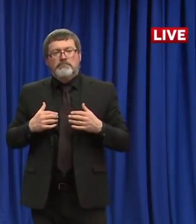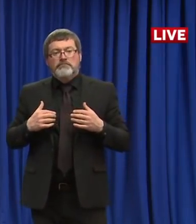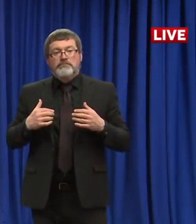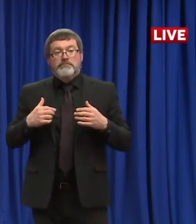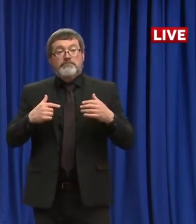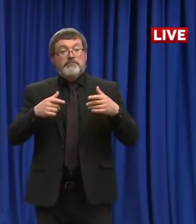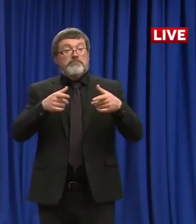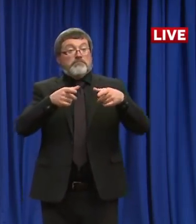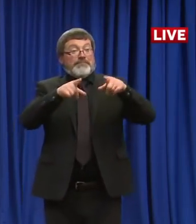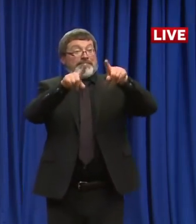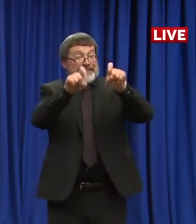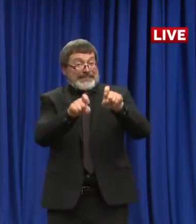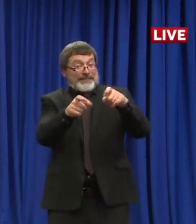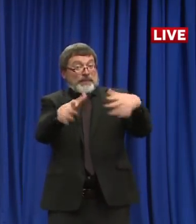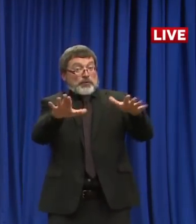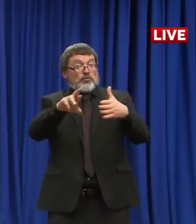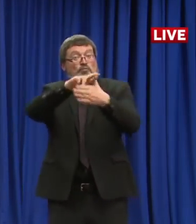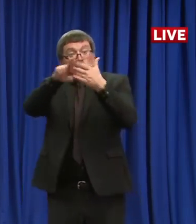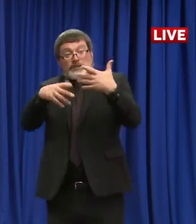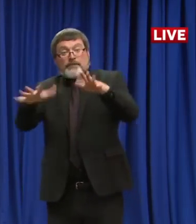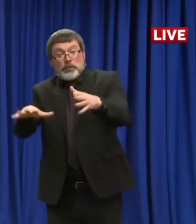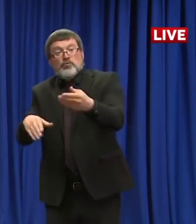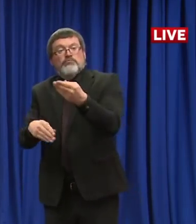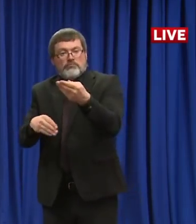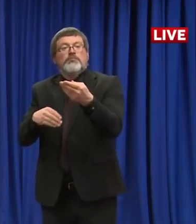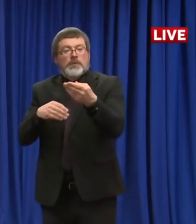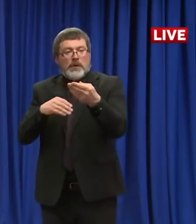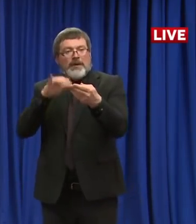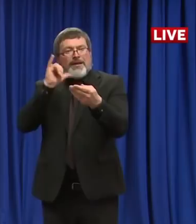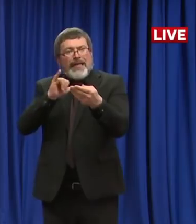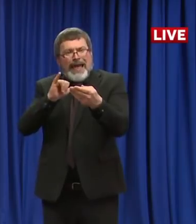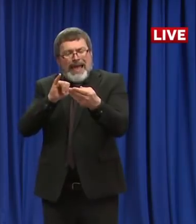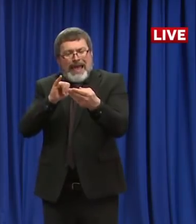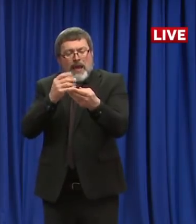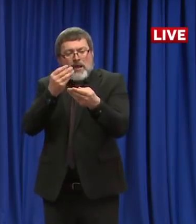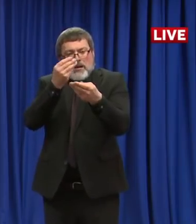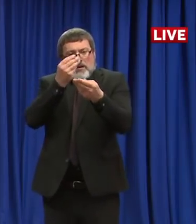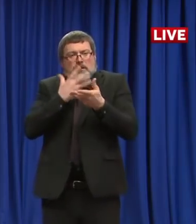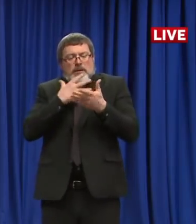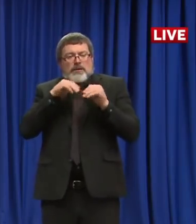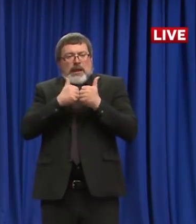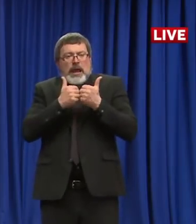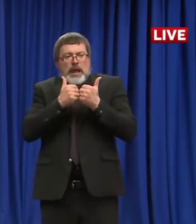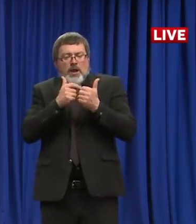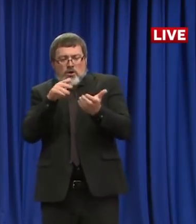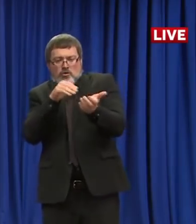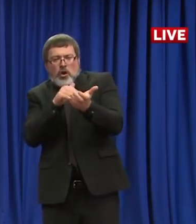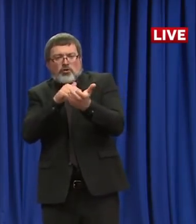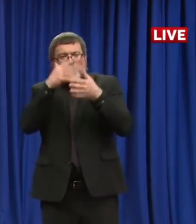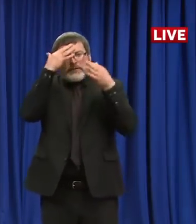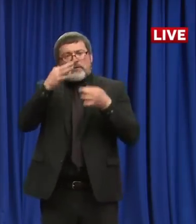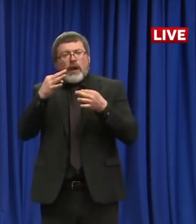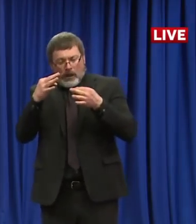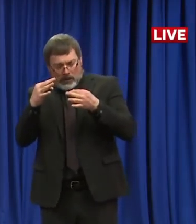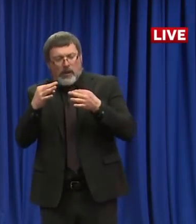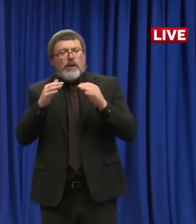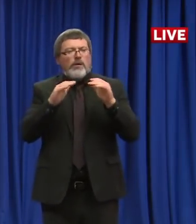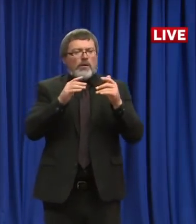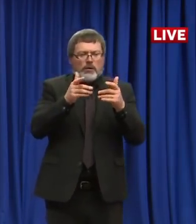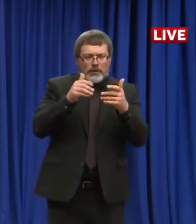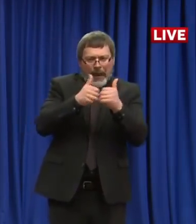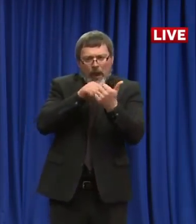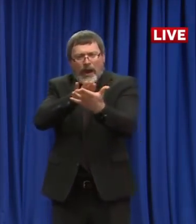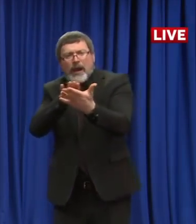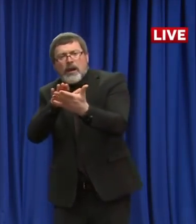inform can inform care. We've highlighted some of those populations already people that are of an older